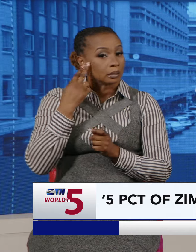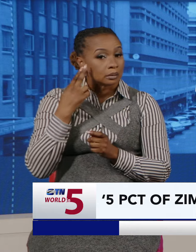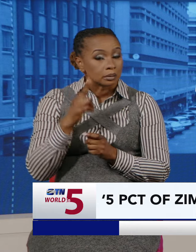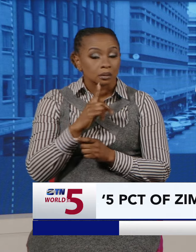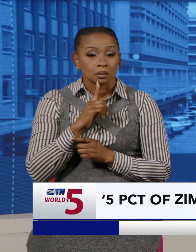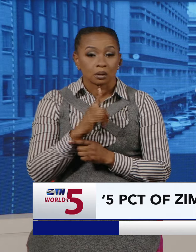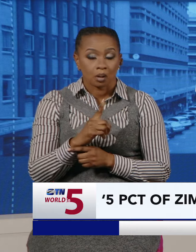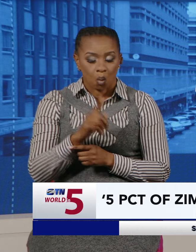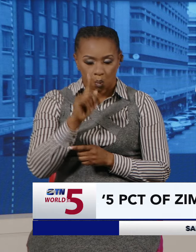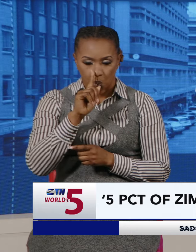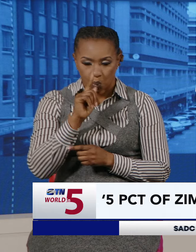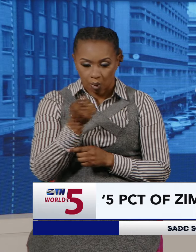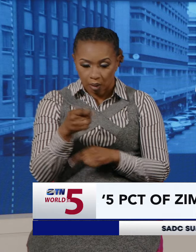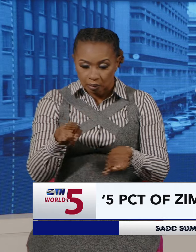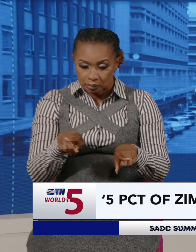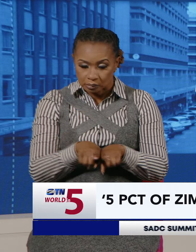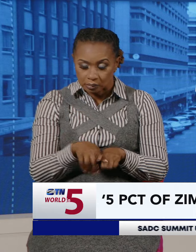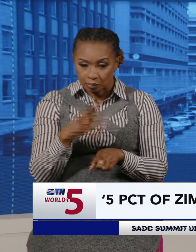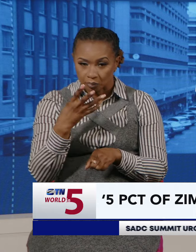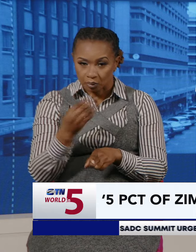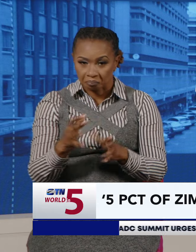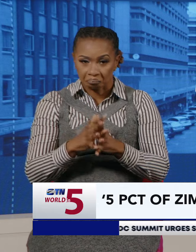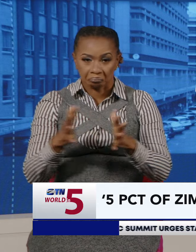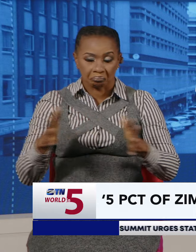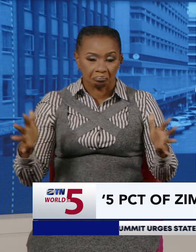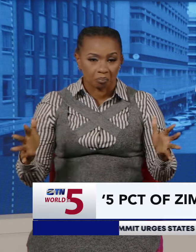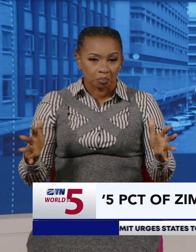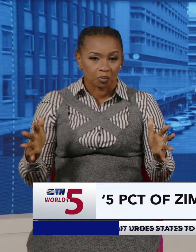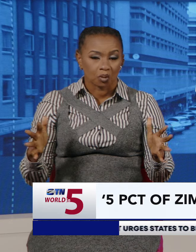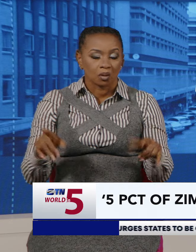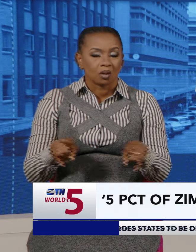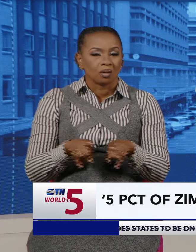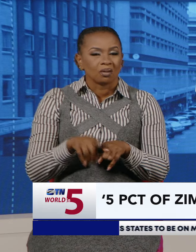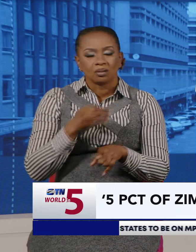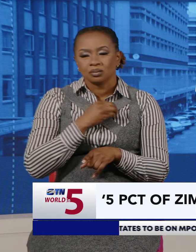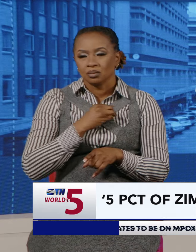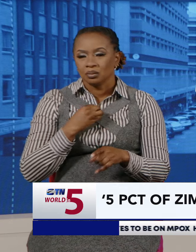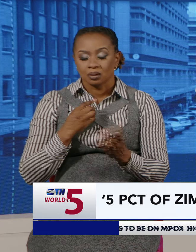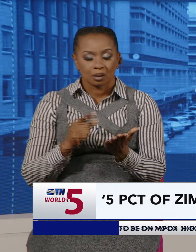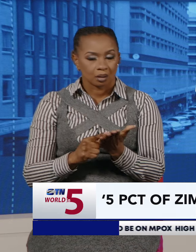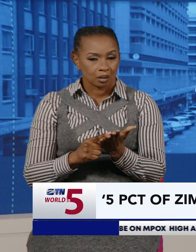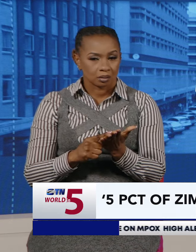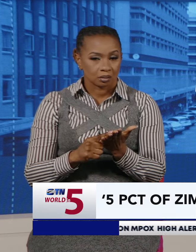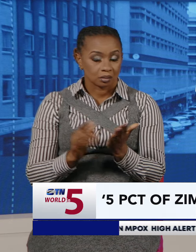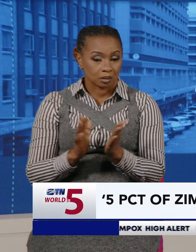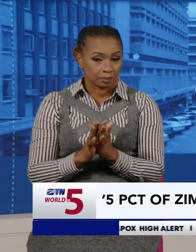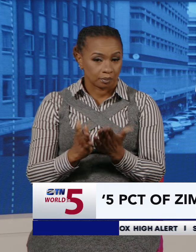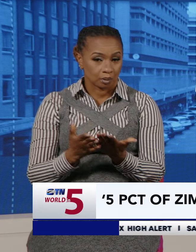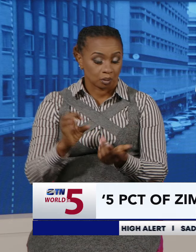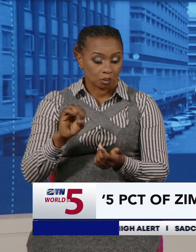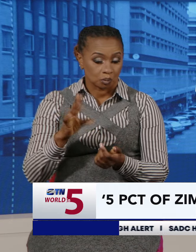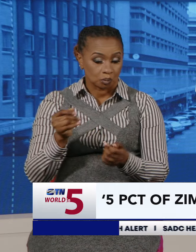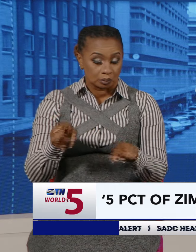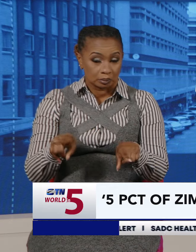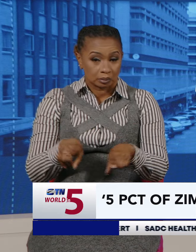say why do we have such a large population that is not medically insured. So we, through the